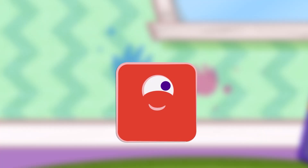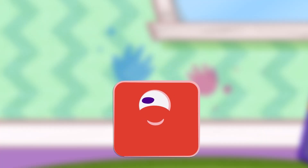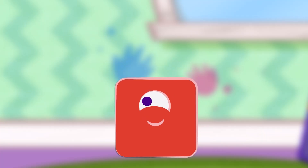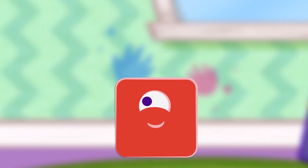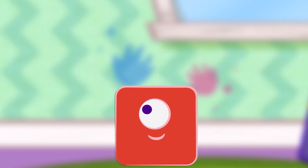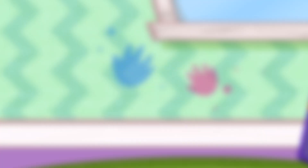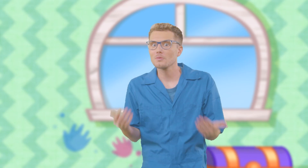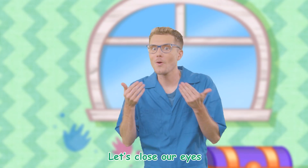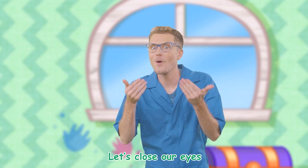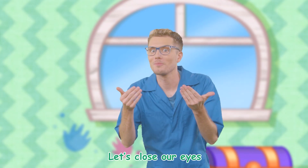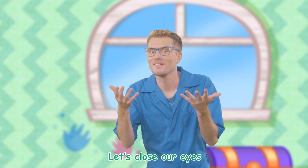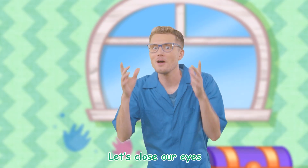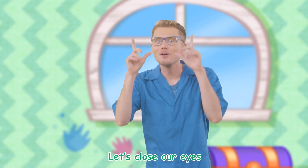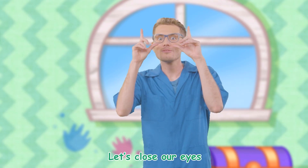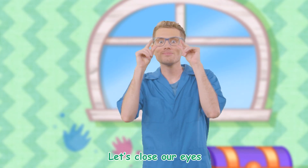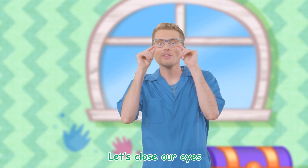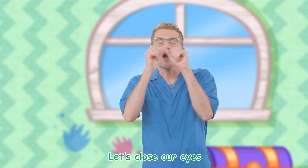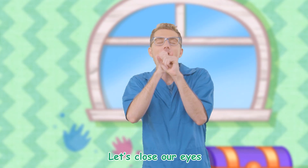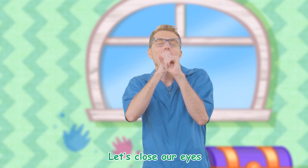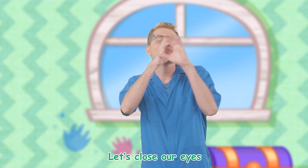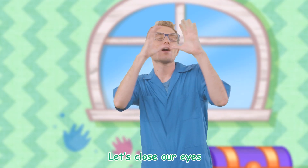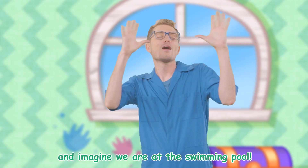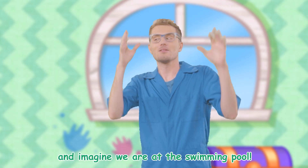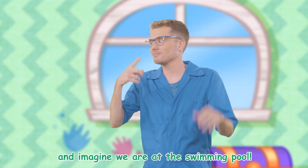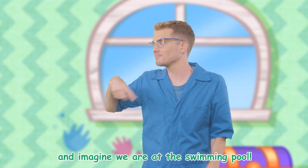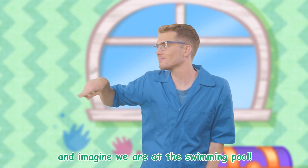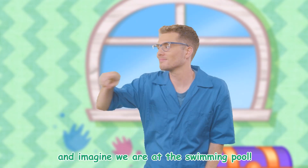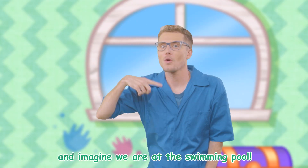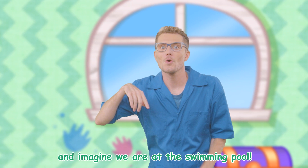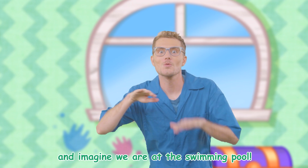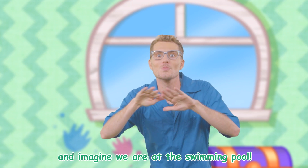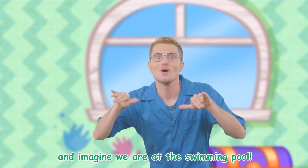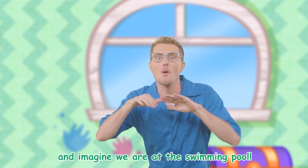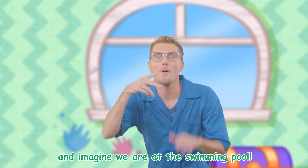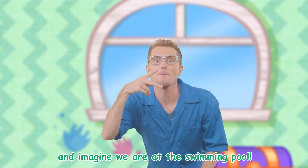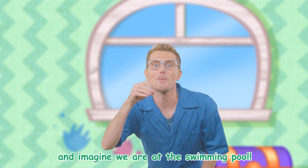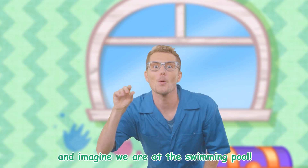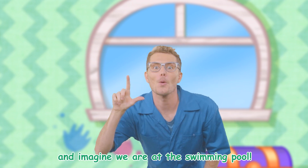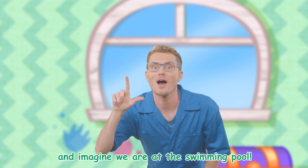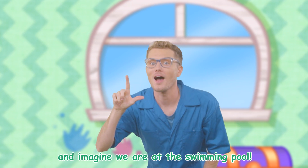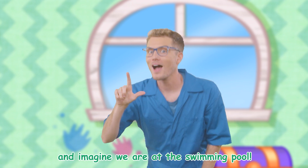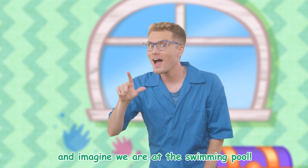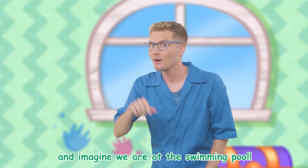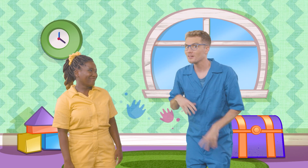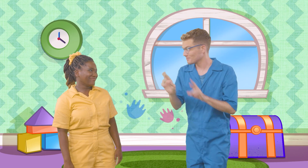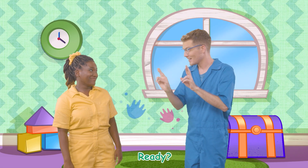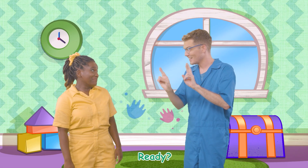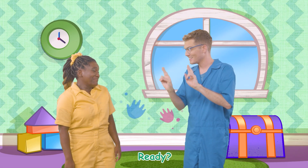- swimming pool. Ready?